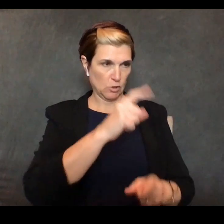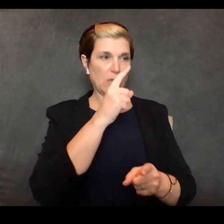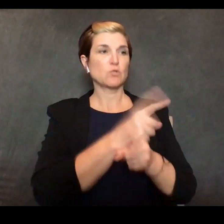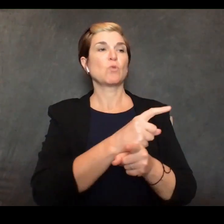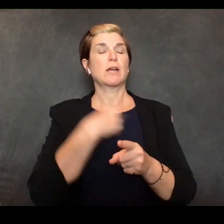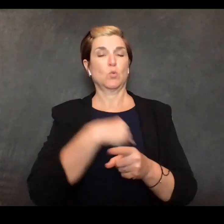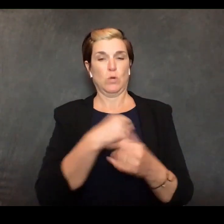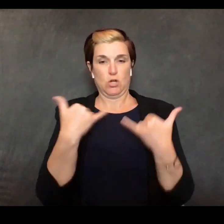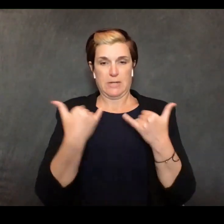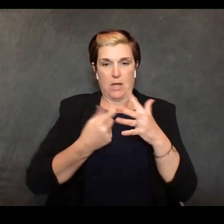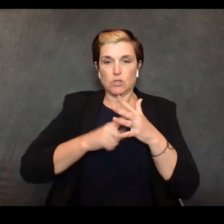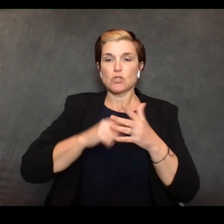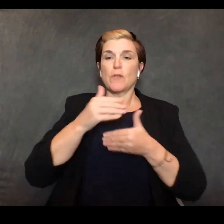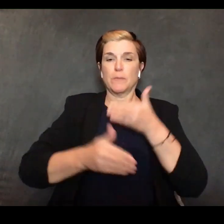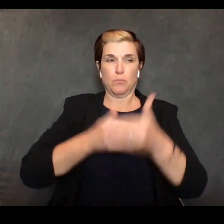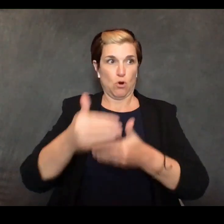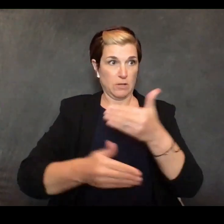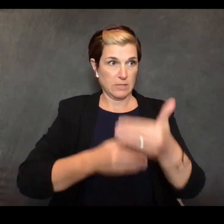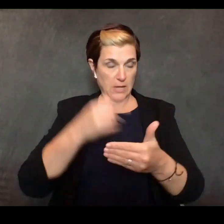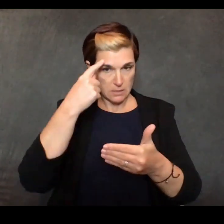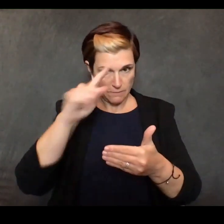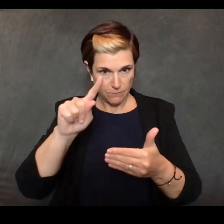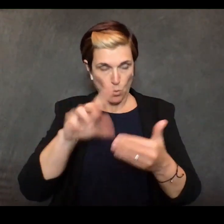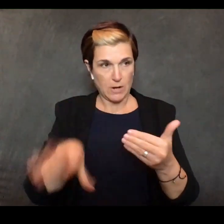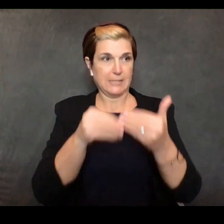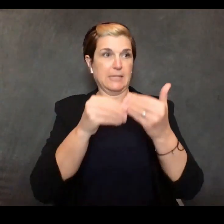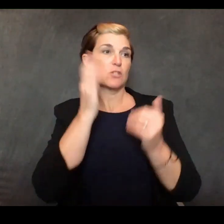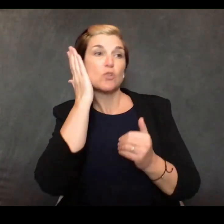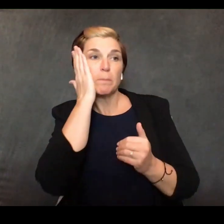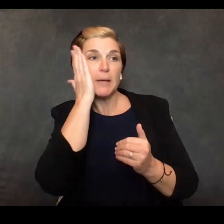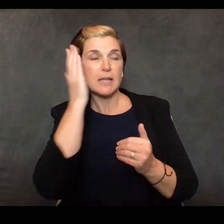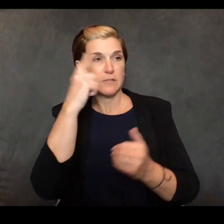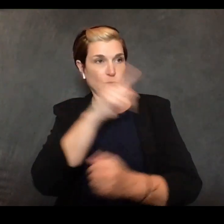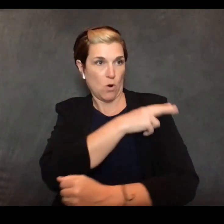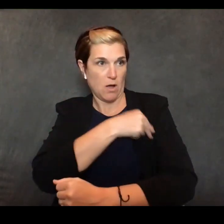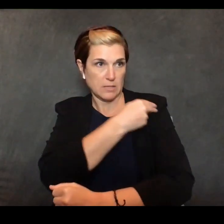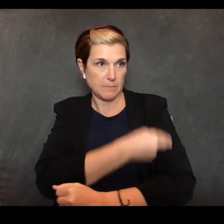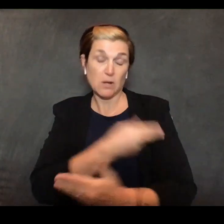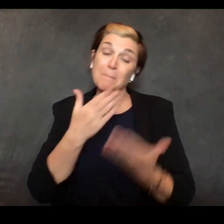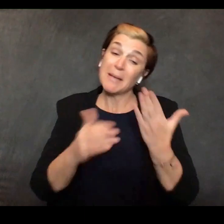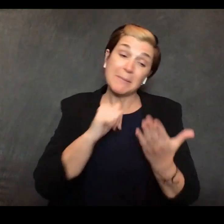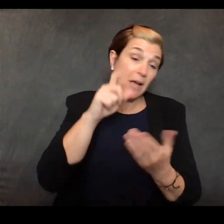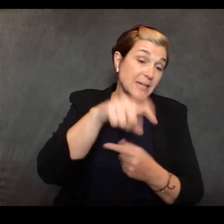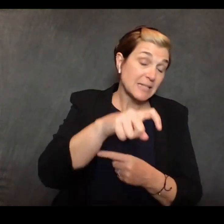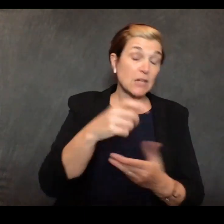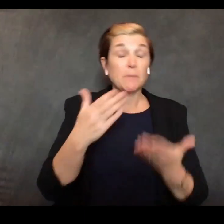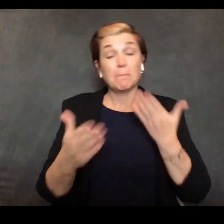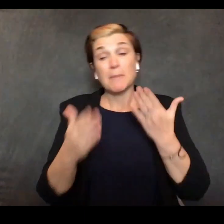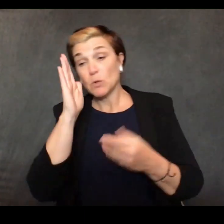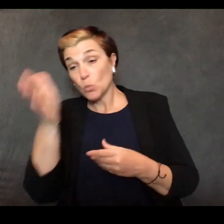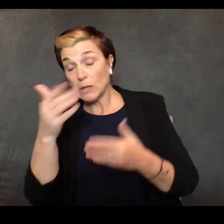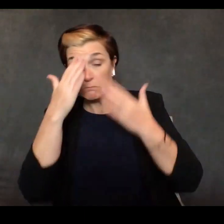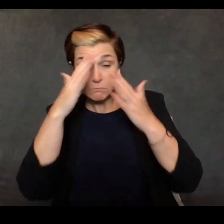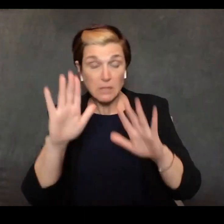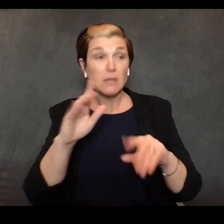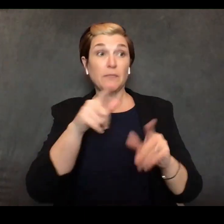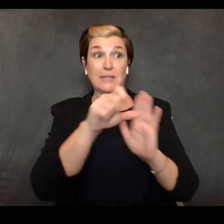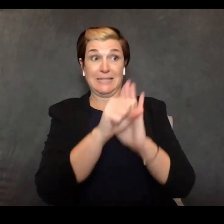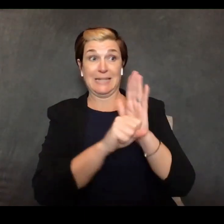process we hope it's not going to be necessary but it could be necessary uh... state is working on it very hard themselves but we'll probably supplement what they're